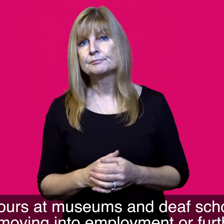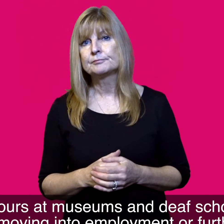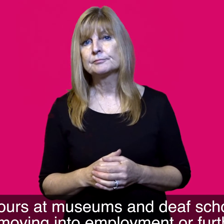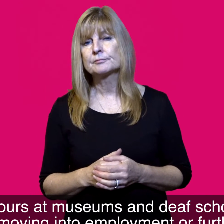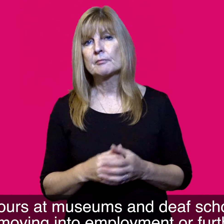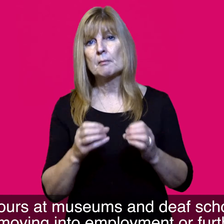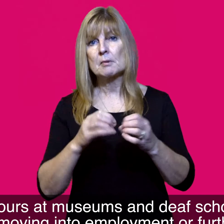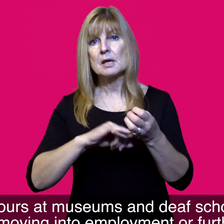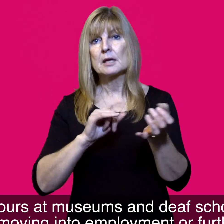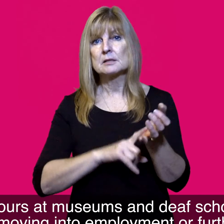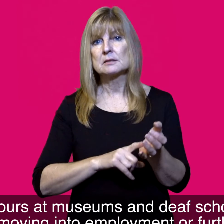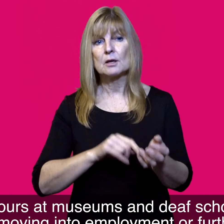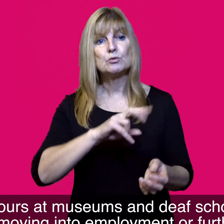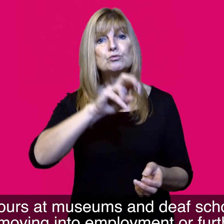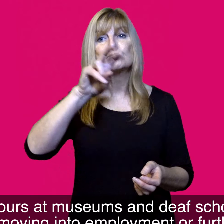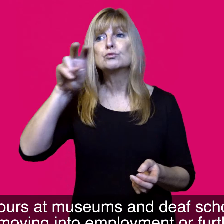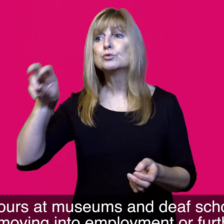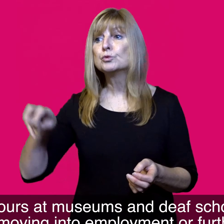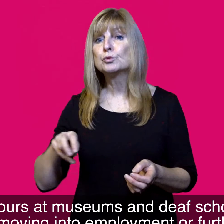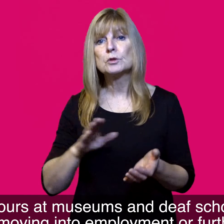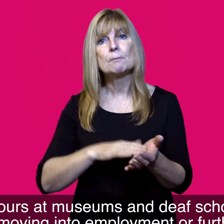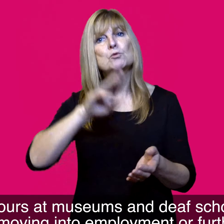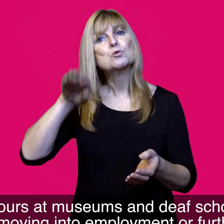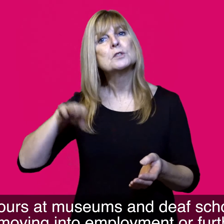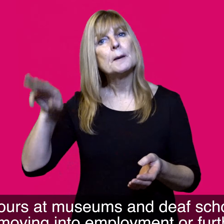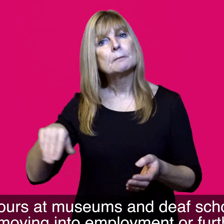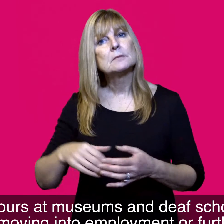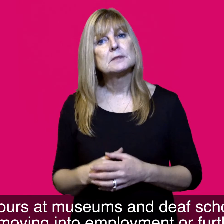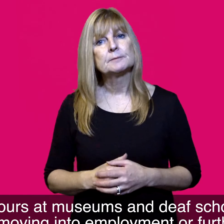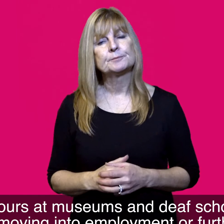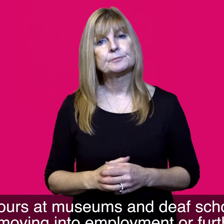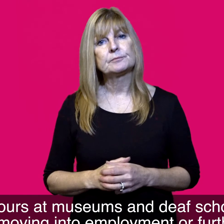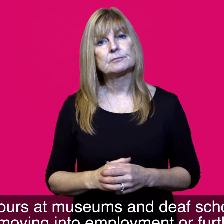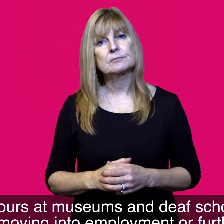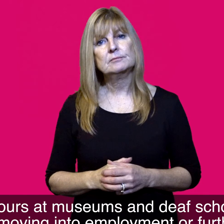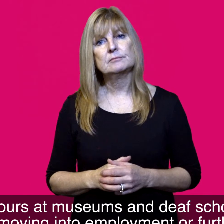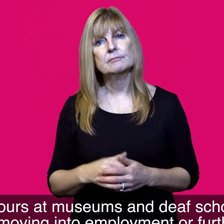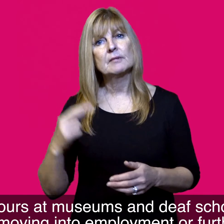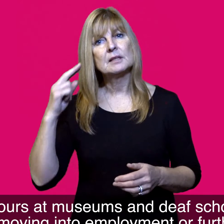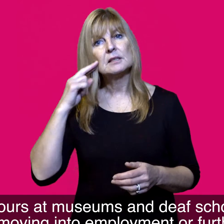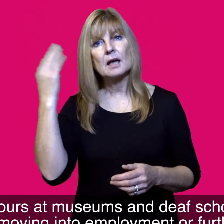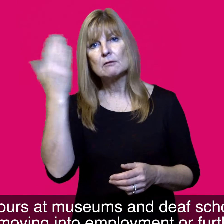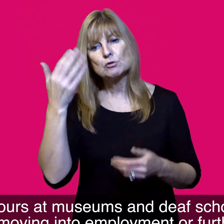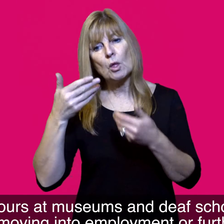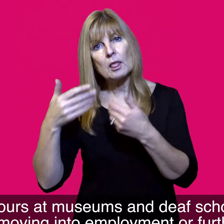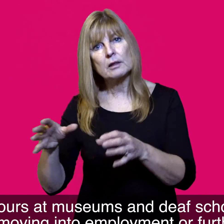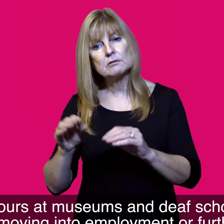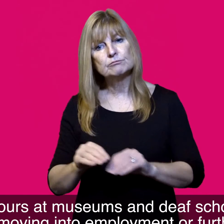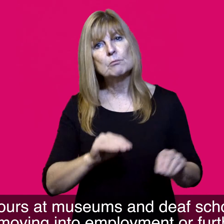bsl tours at museums deaf school leavers moving into employment